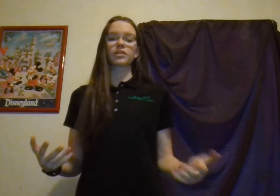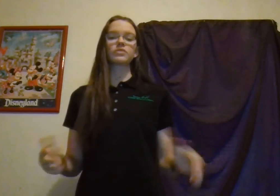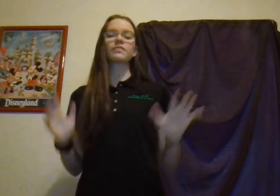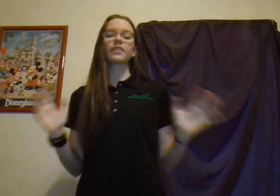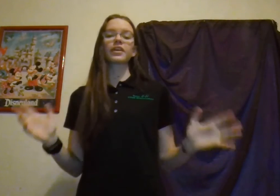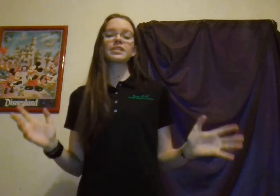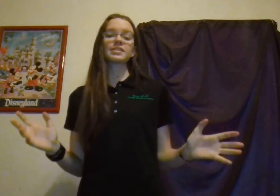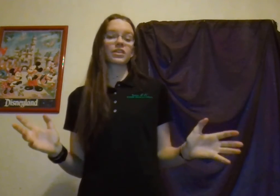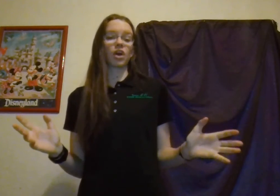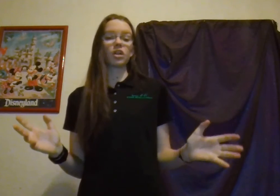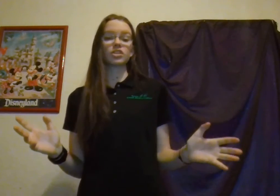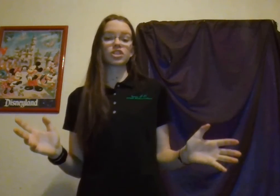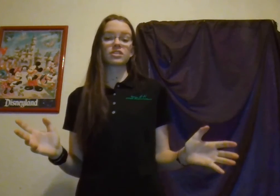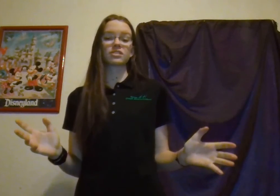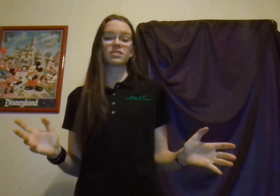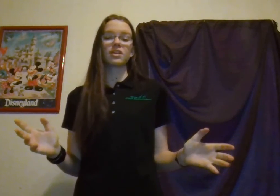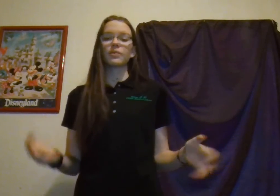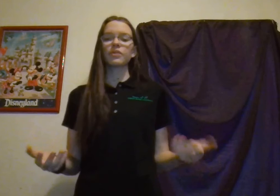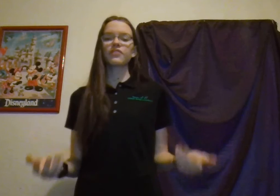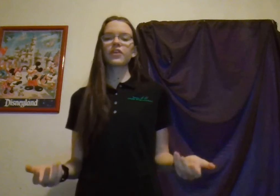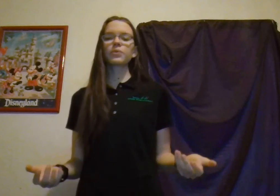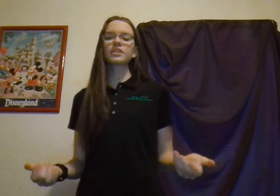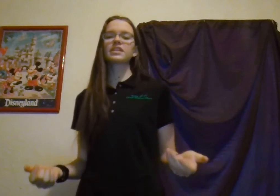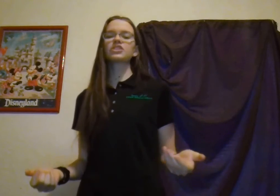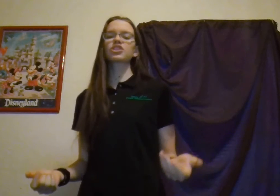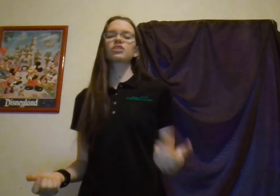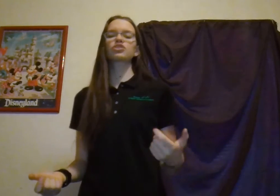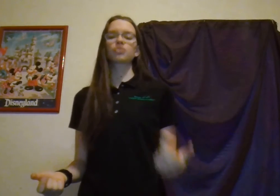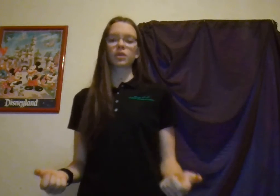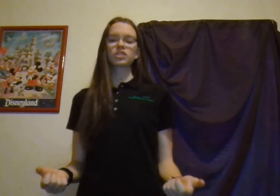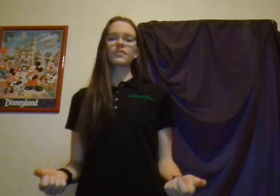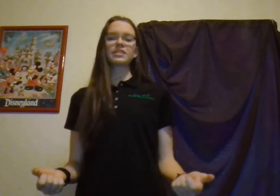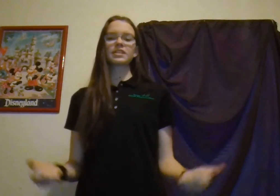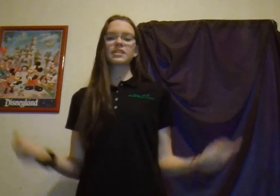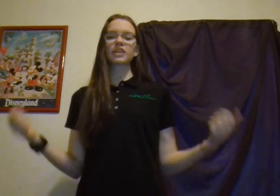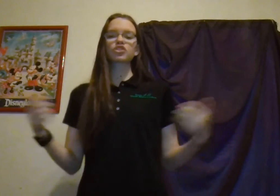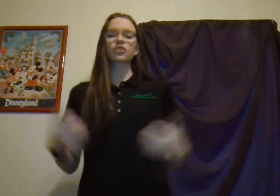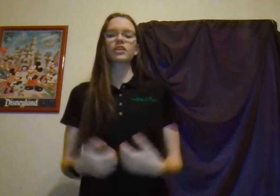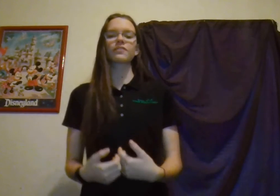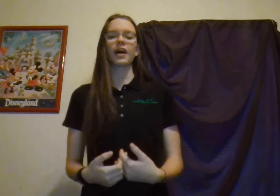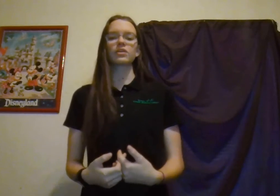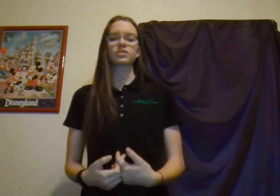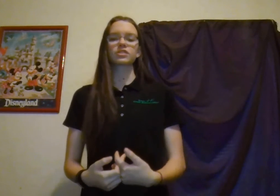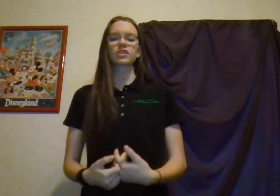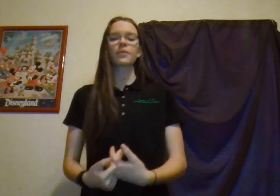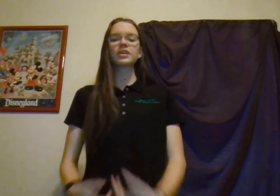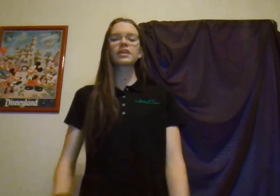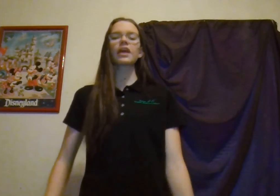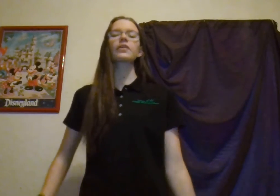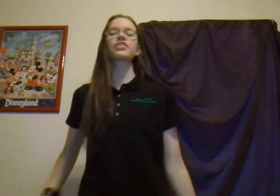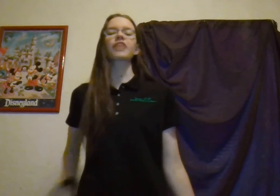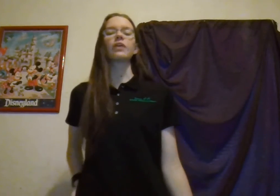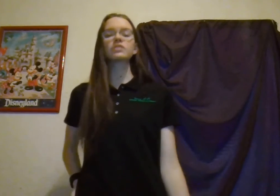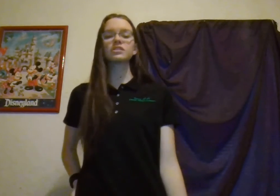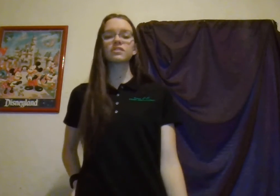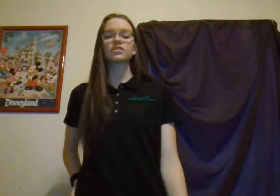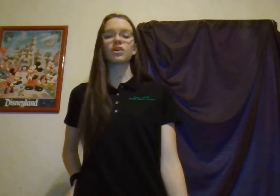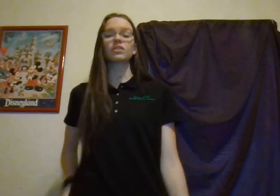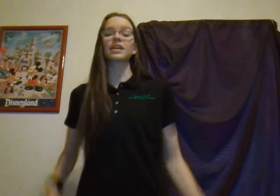using various technologies. We found ways to engineer storage devices and shrink files so that we can carry thousands of songs